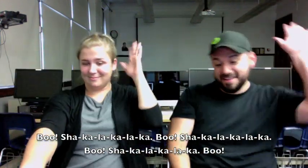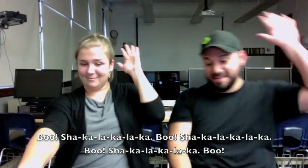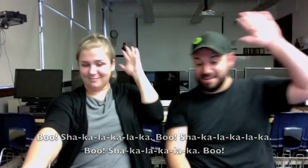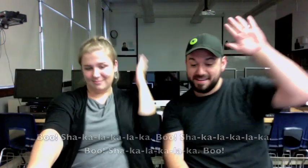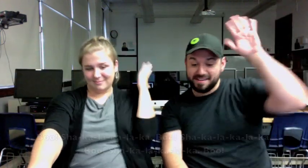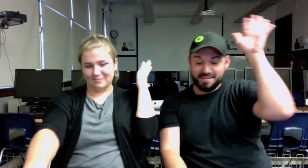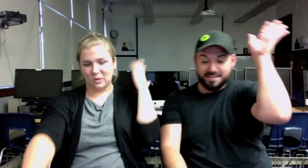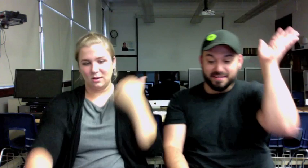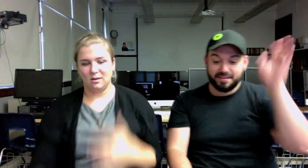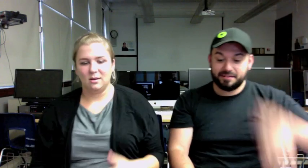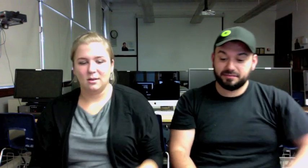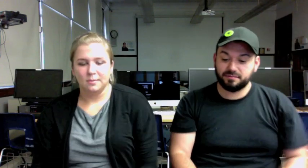-a-lock-a-boo